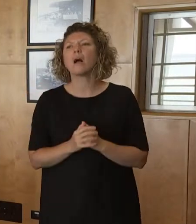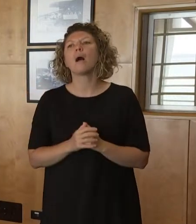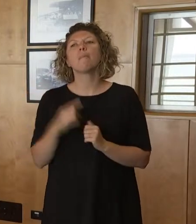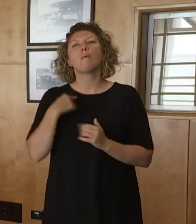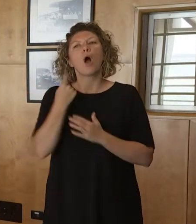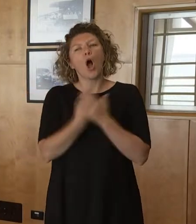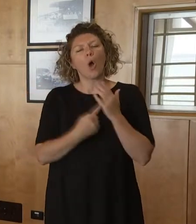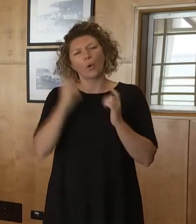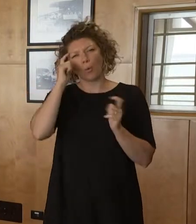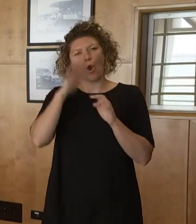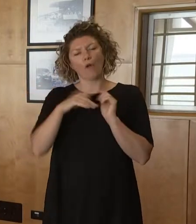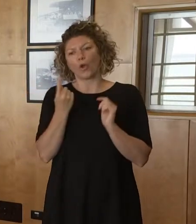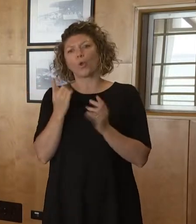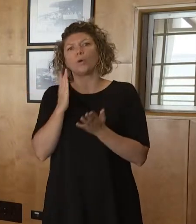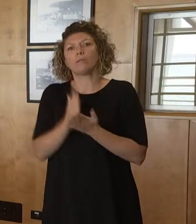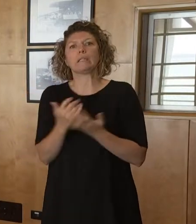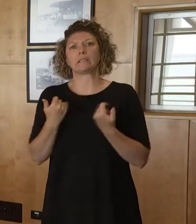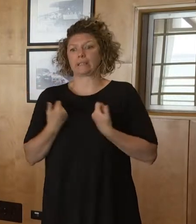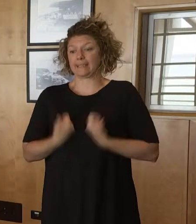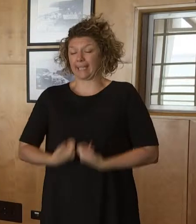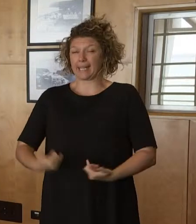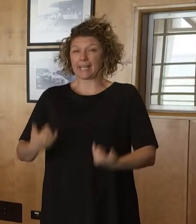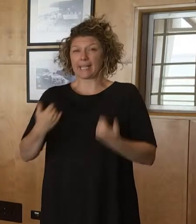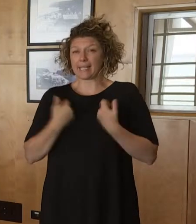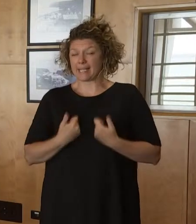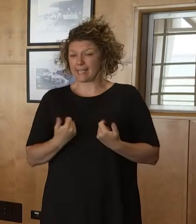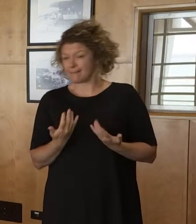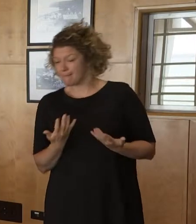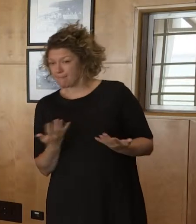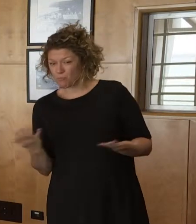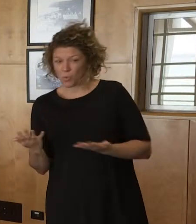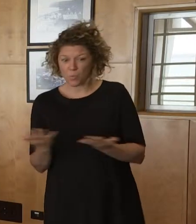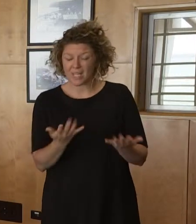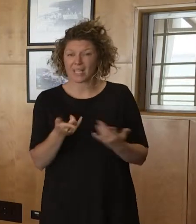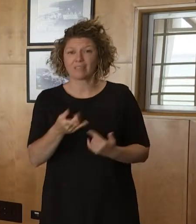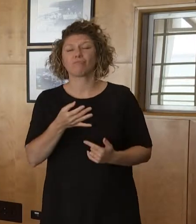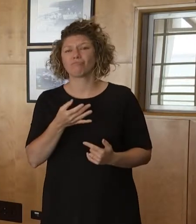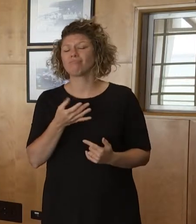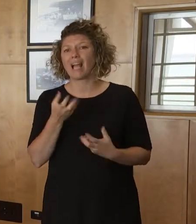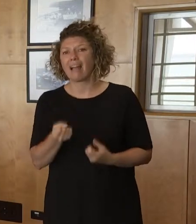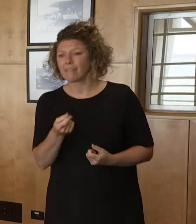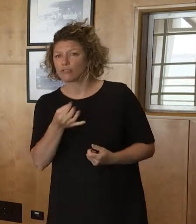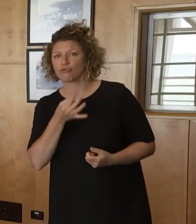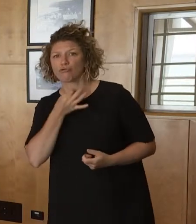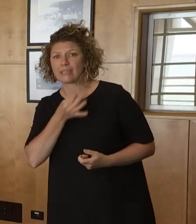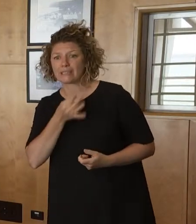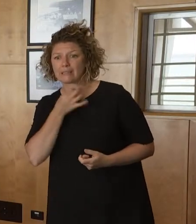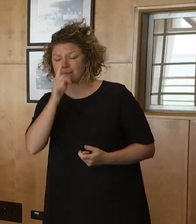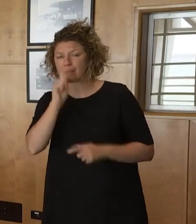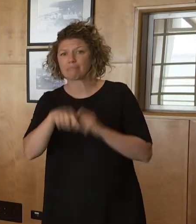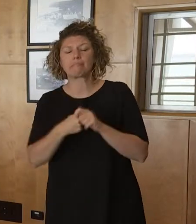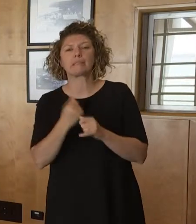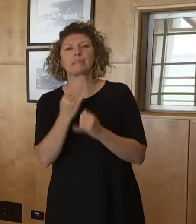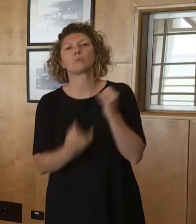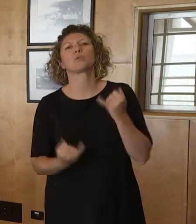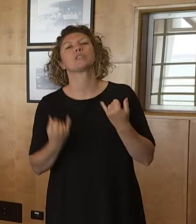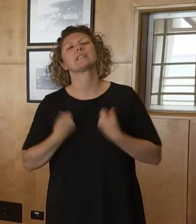unwell and identify those people who may be at risk of getting unwell. And